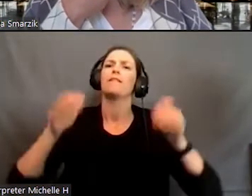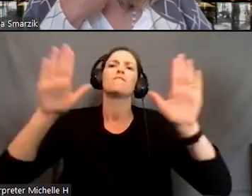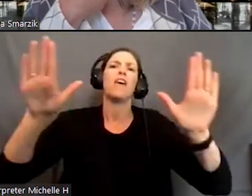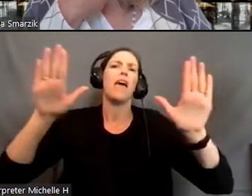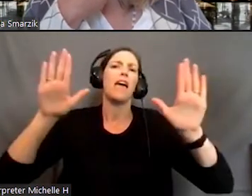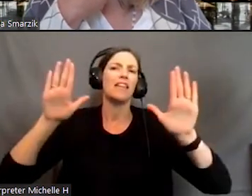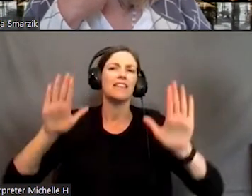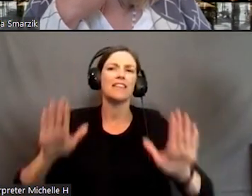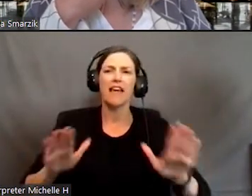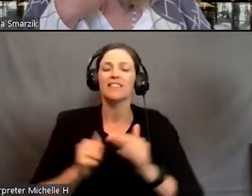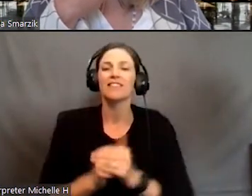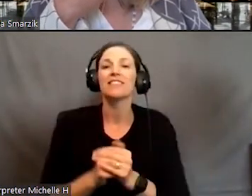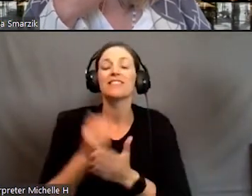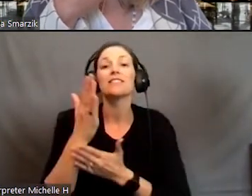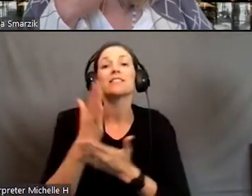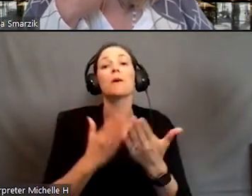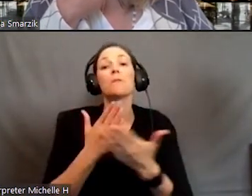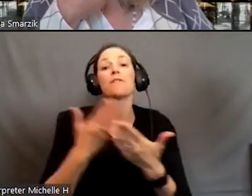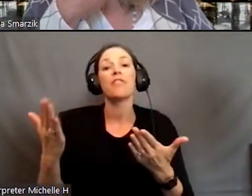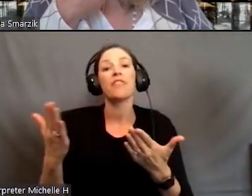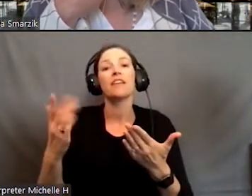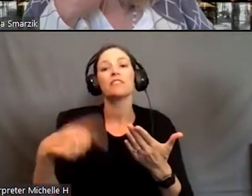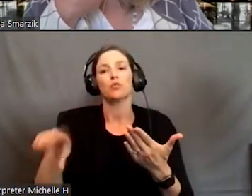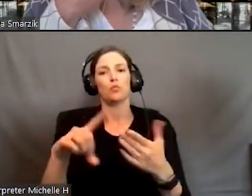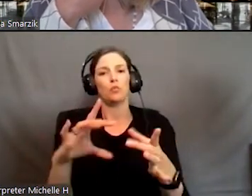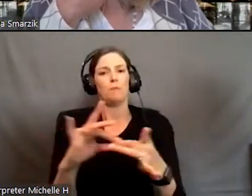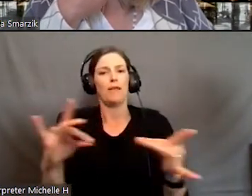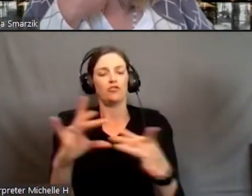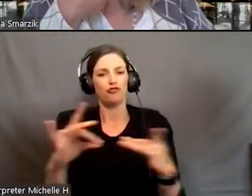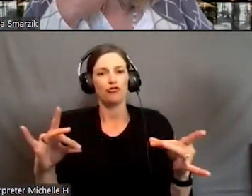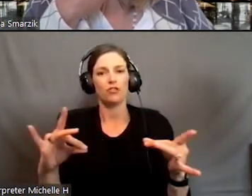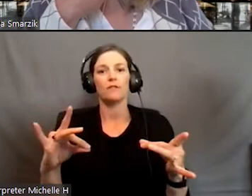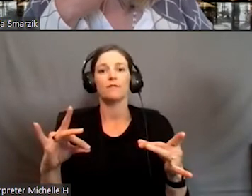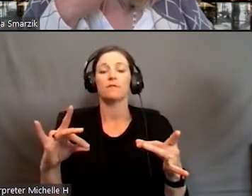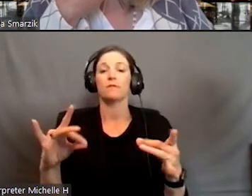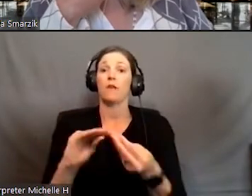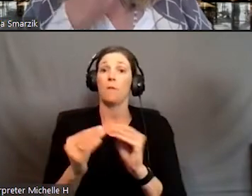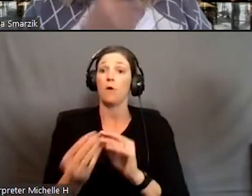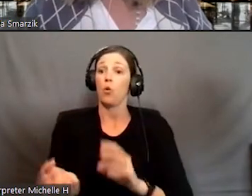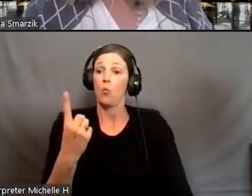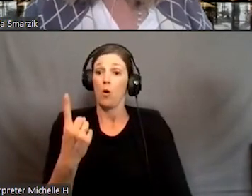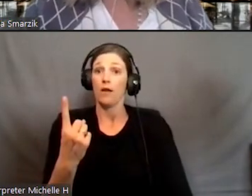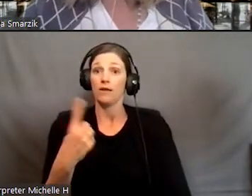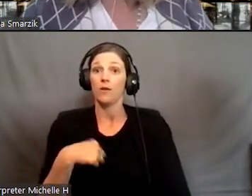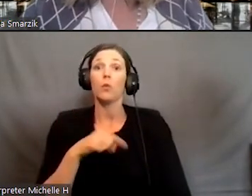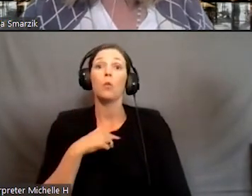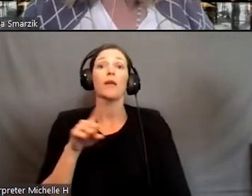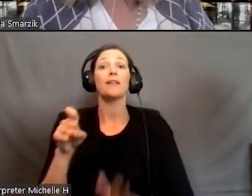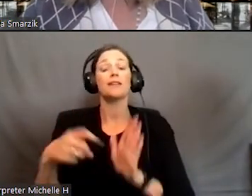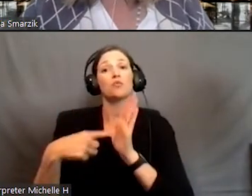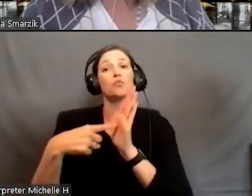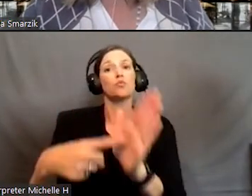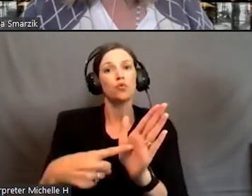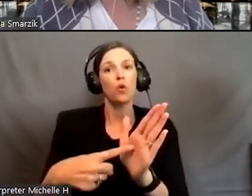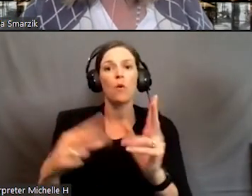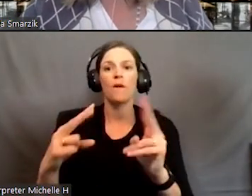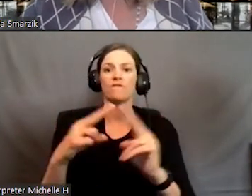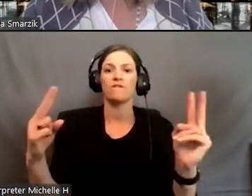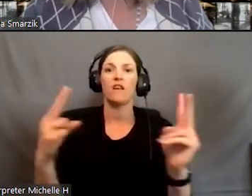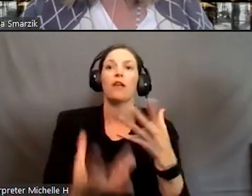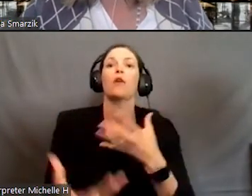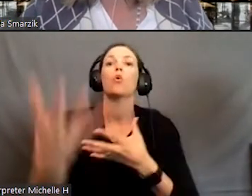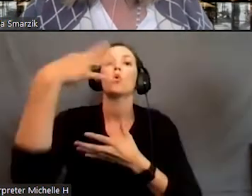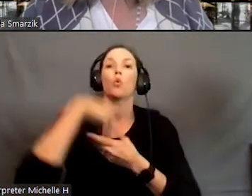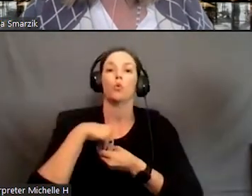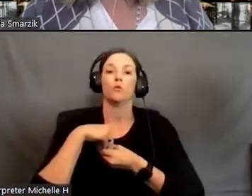some of the things that, you know, that you mentioned, number one, it we need to to show that it was a very inclusive process.